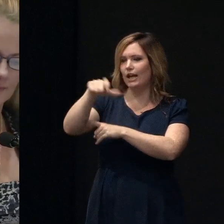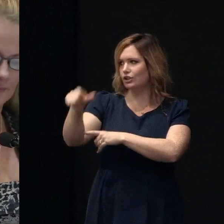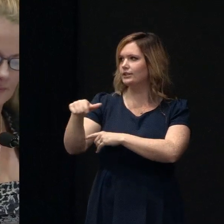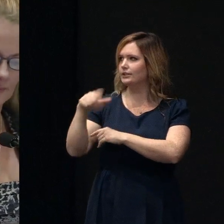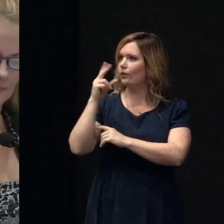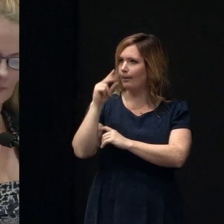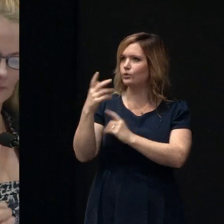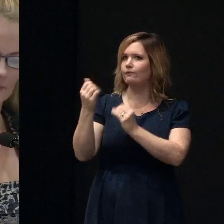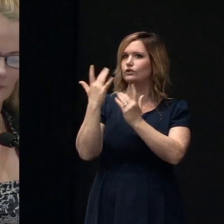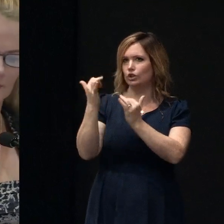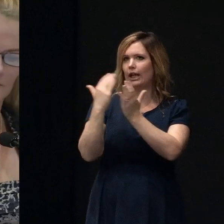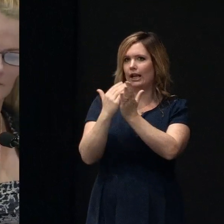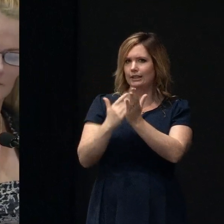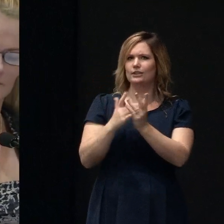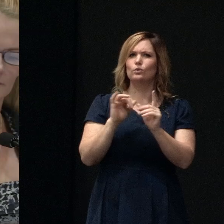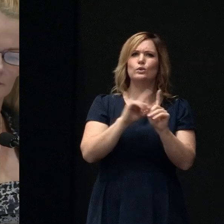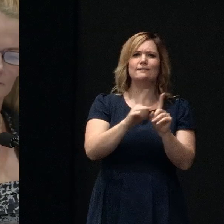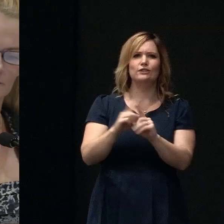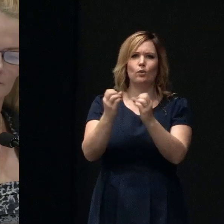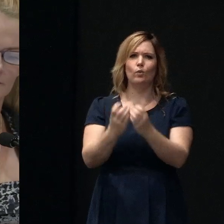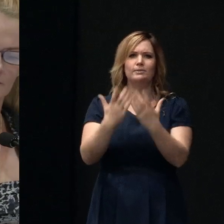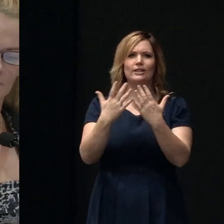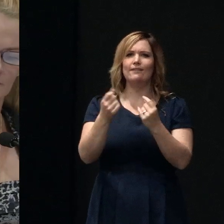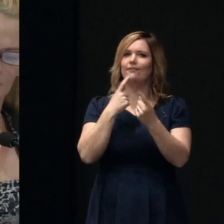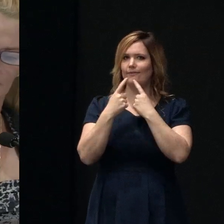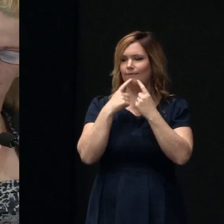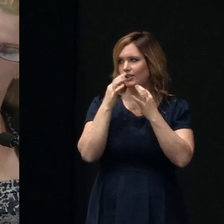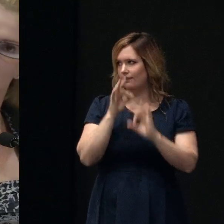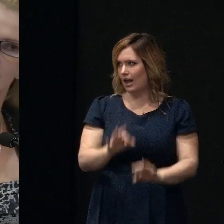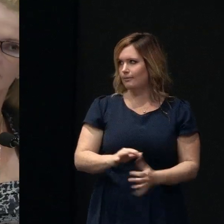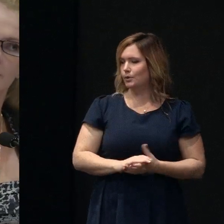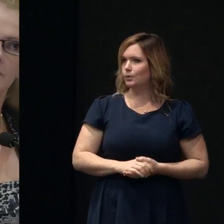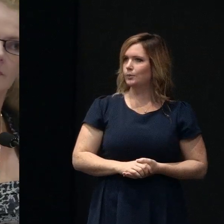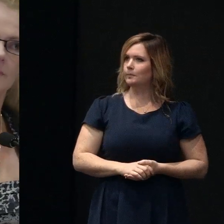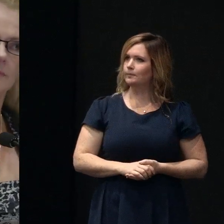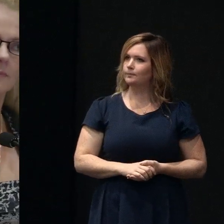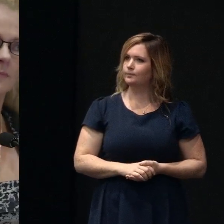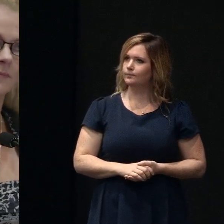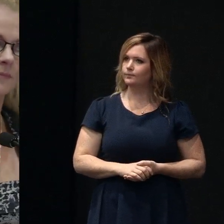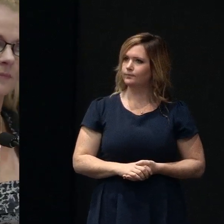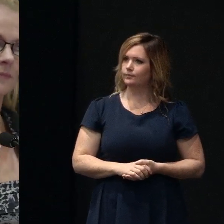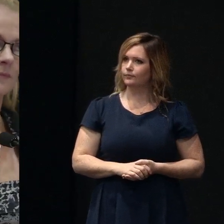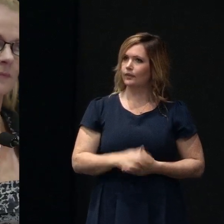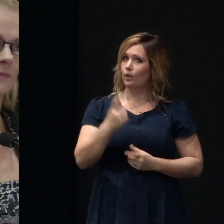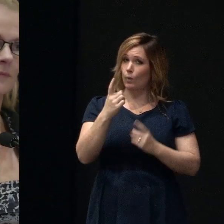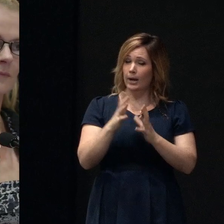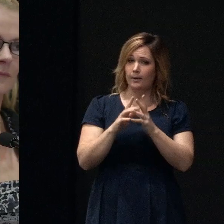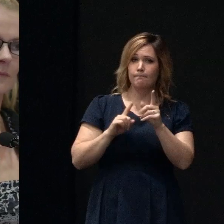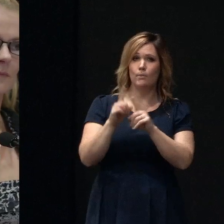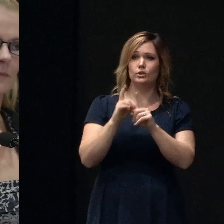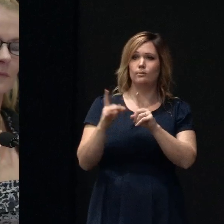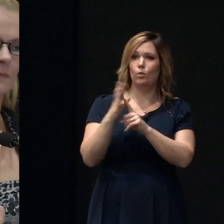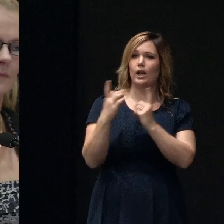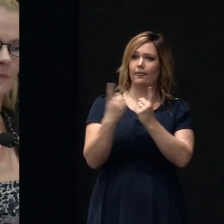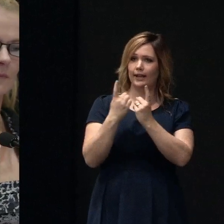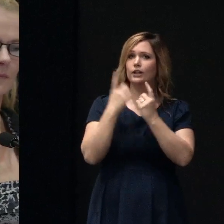of things to go through, etc. Whole lots of things to look for but I guess the single biggest thing to look at now and